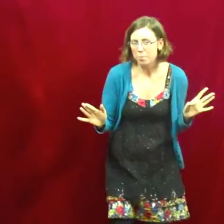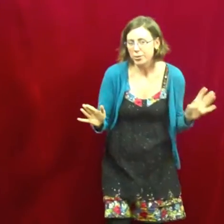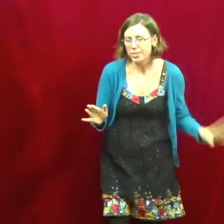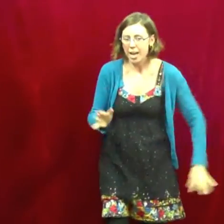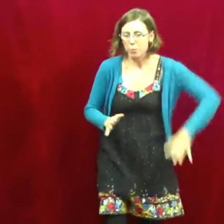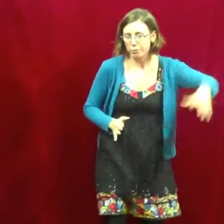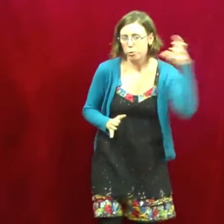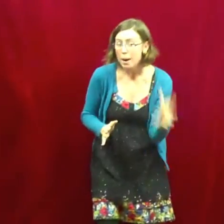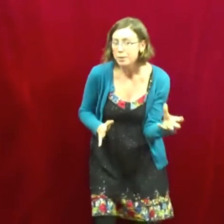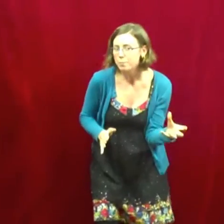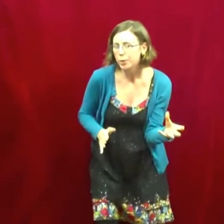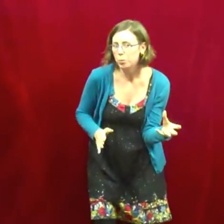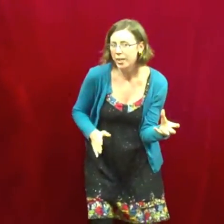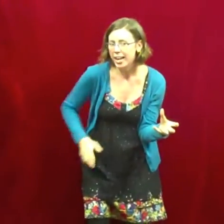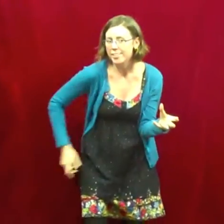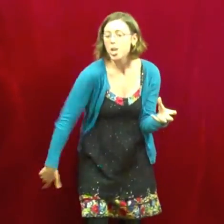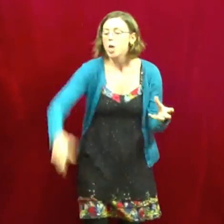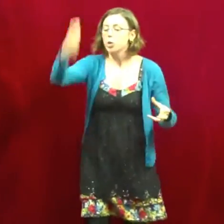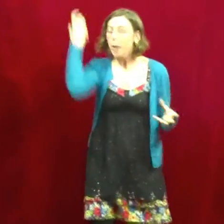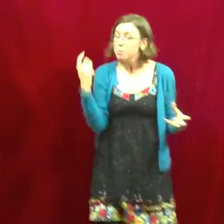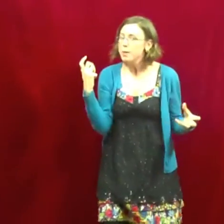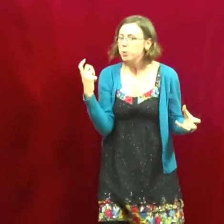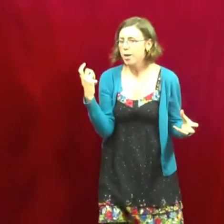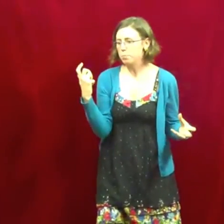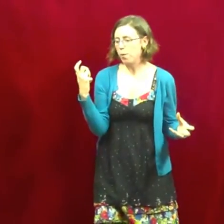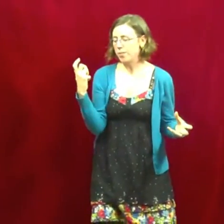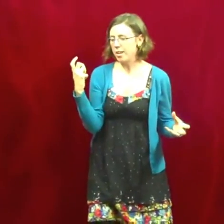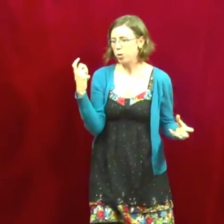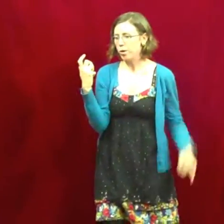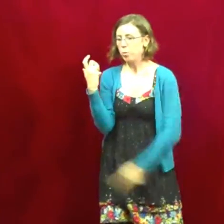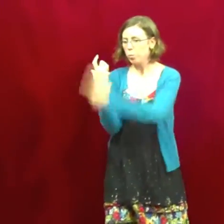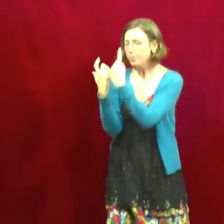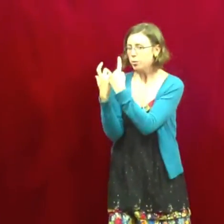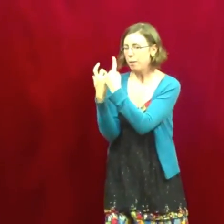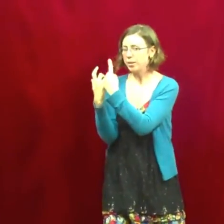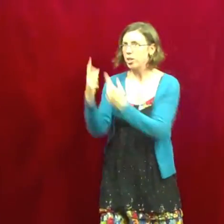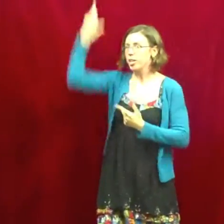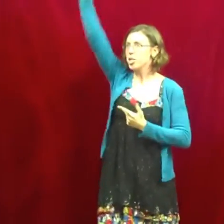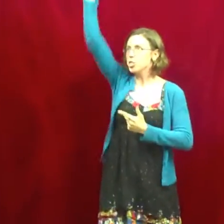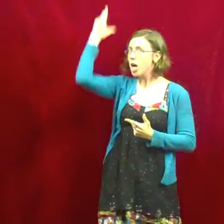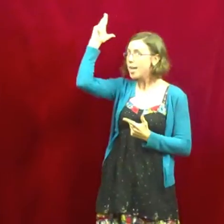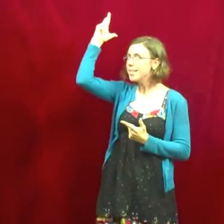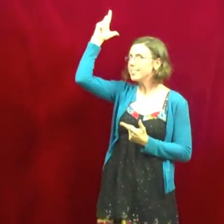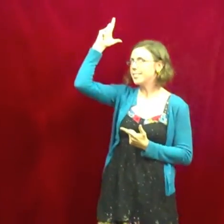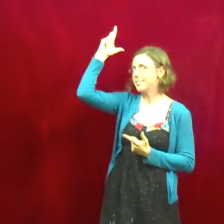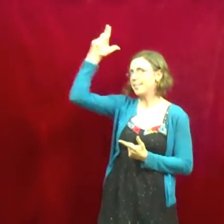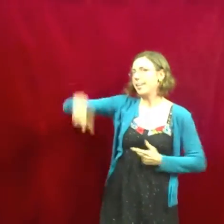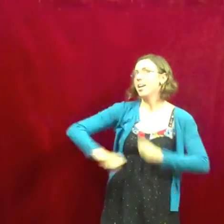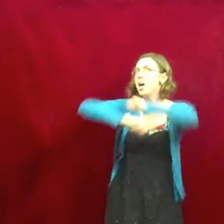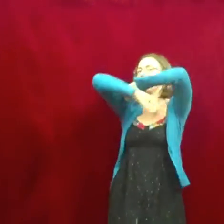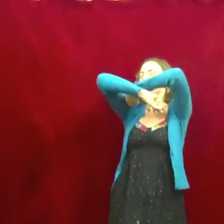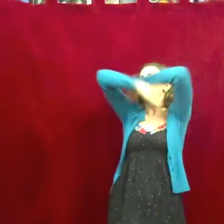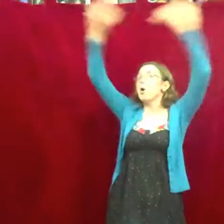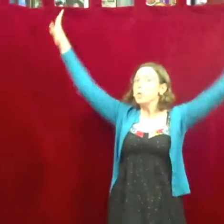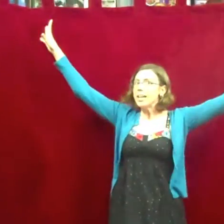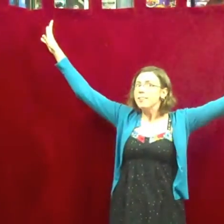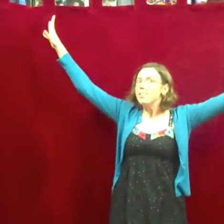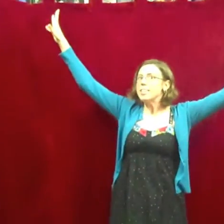person, I would grab the book in one hand, grab my crossbow in the other one with grappling hook, shot it into the ceiling, broken the